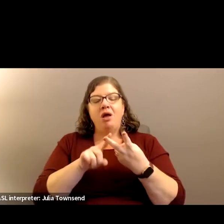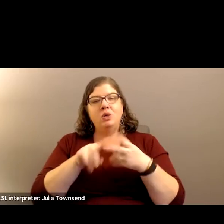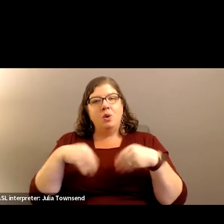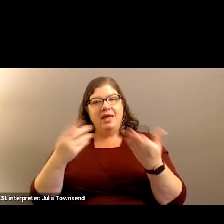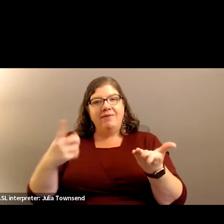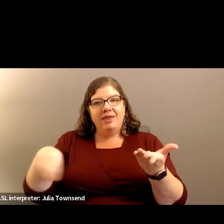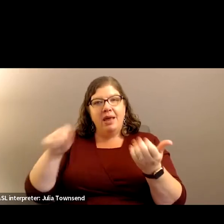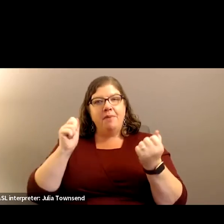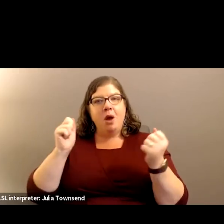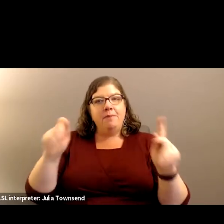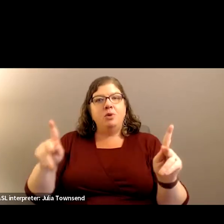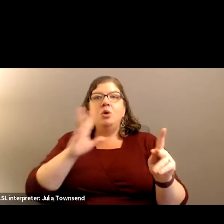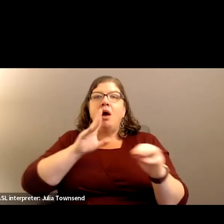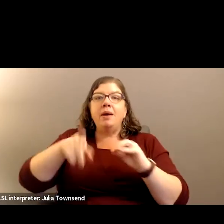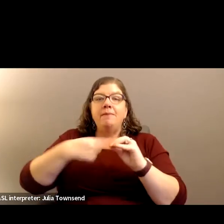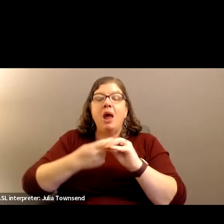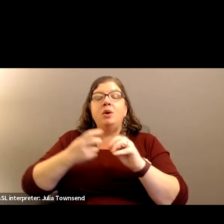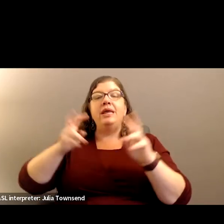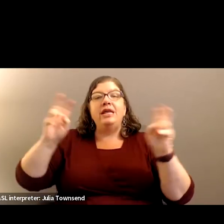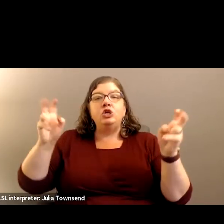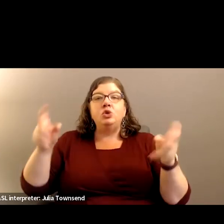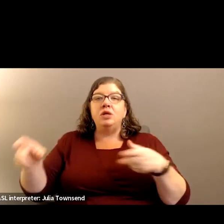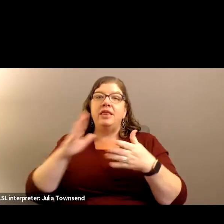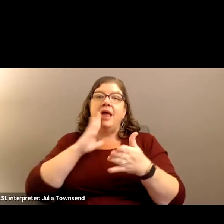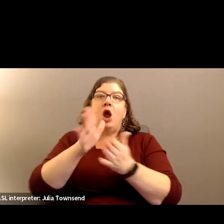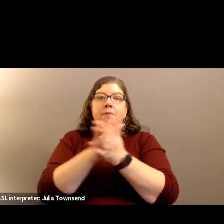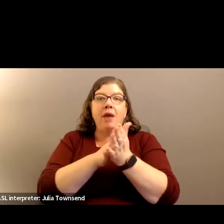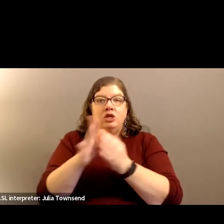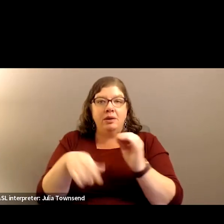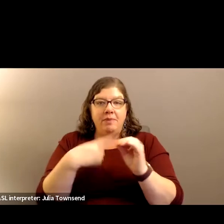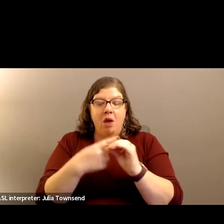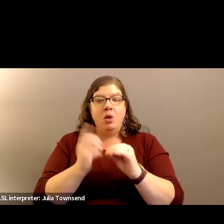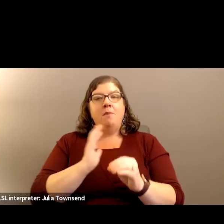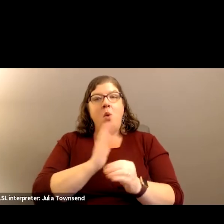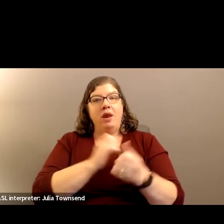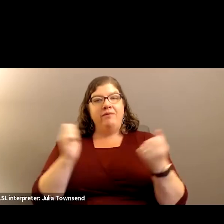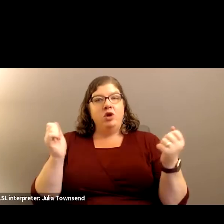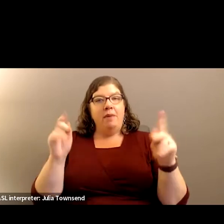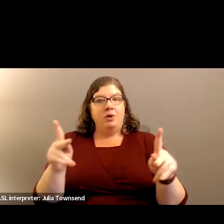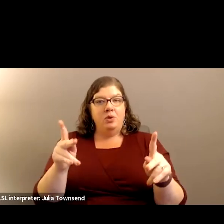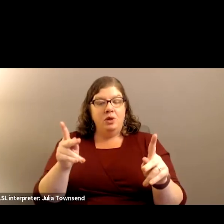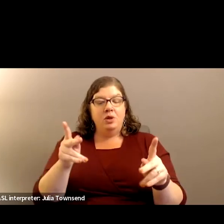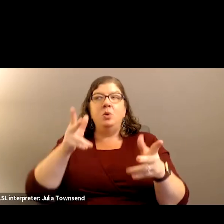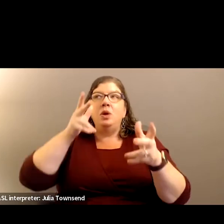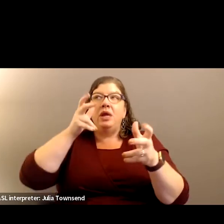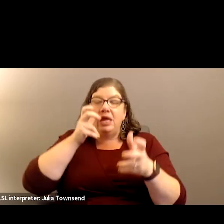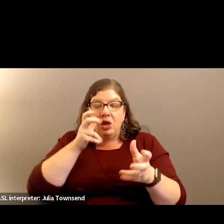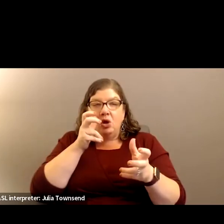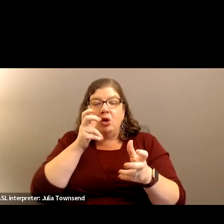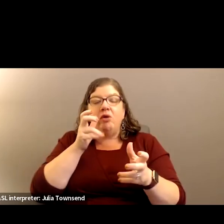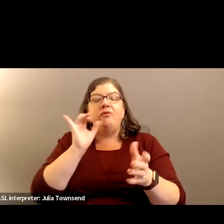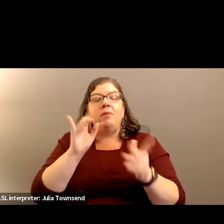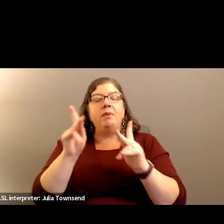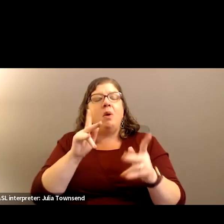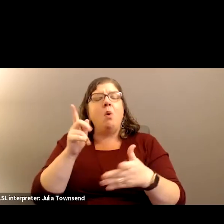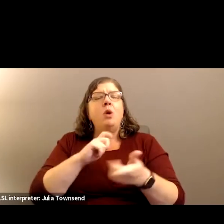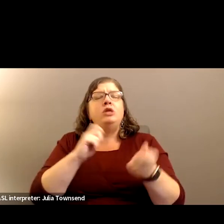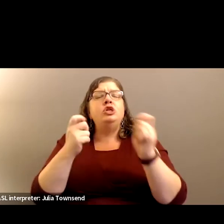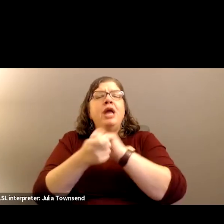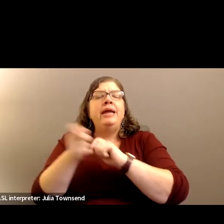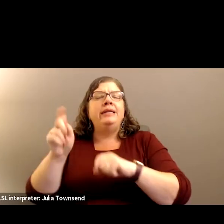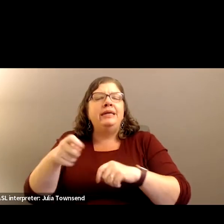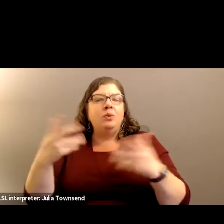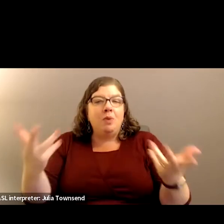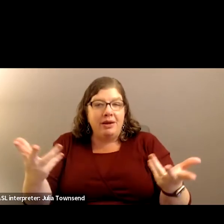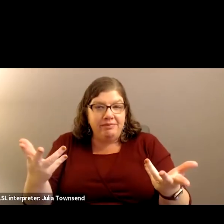give them the opportunity to speak about issues that they are passionate about so the board can have an opportunity to hear from folks on what change needs to be